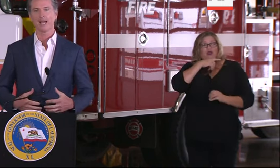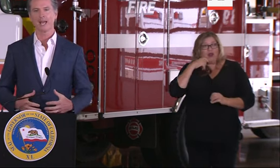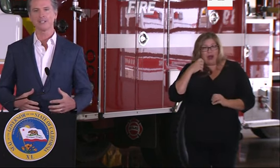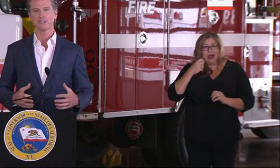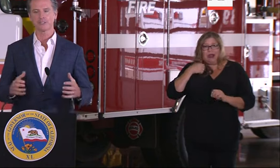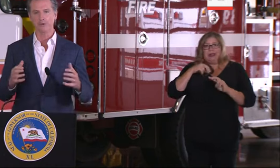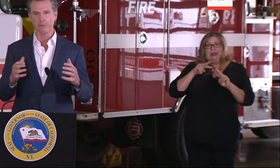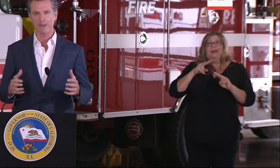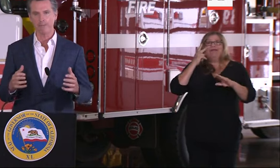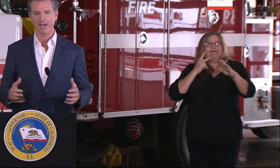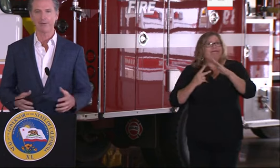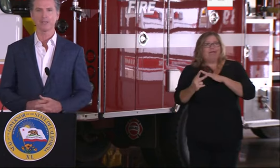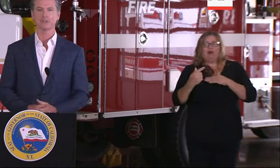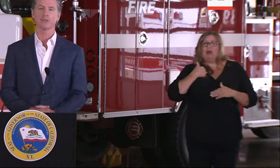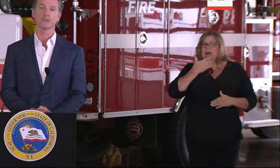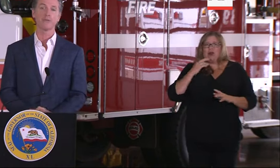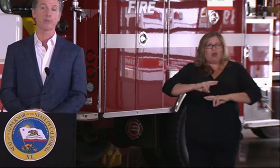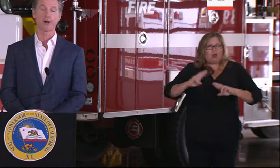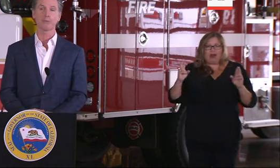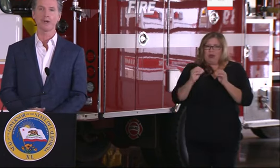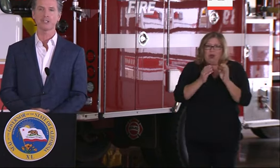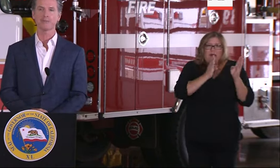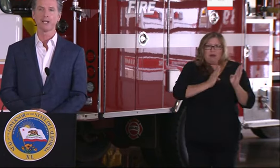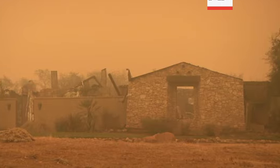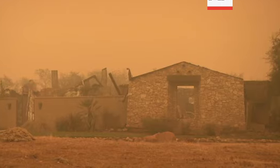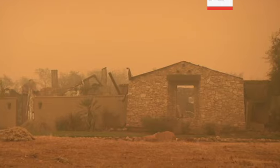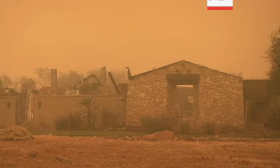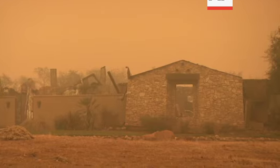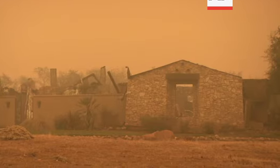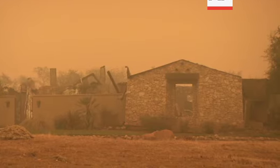and to be better in terms of our preparation.